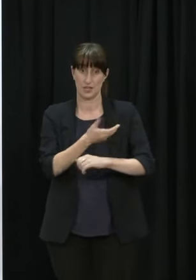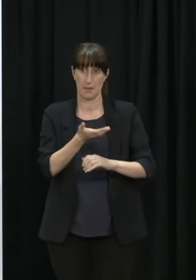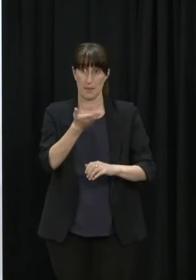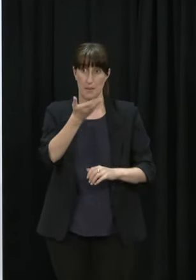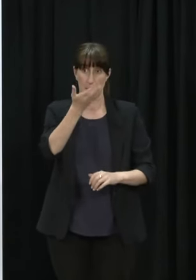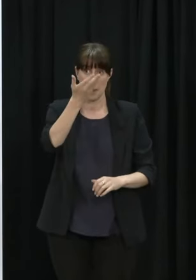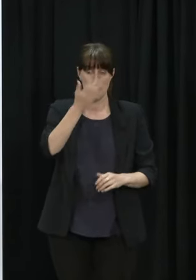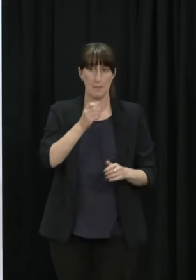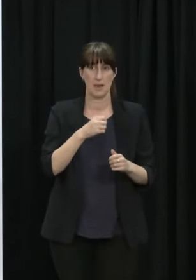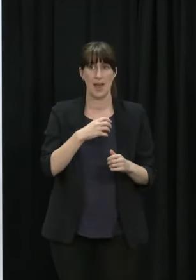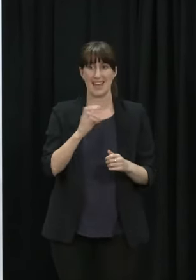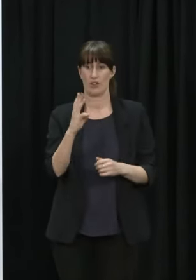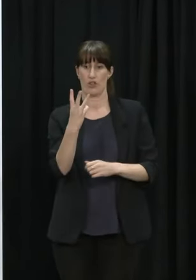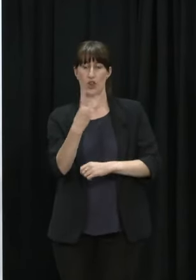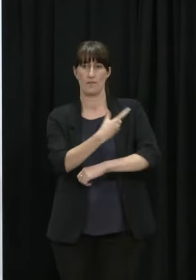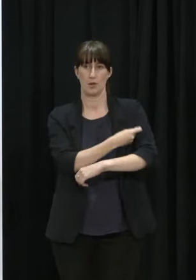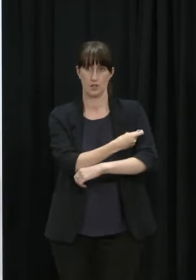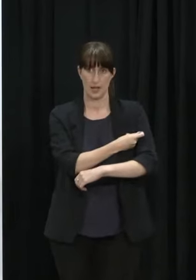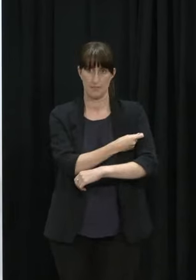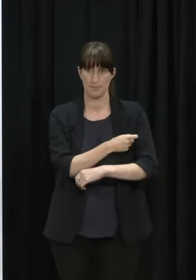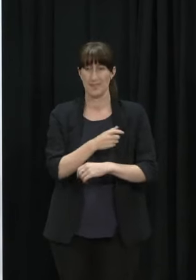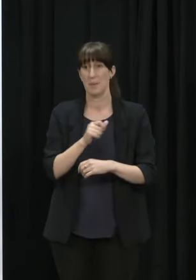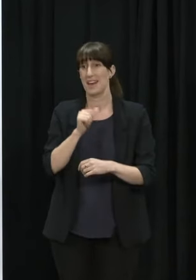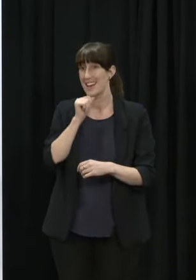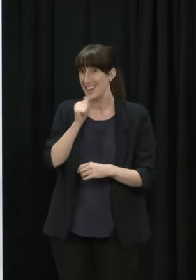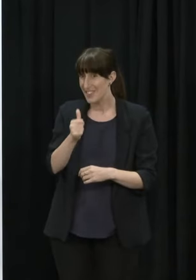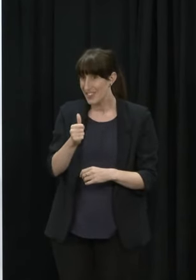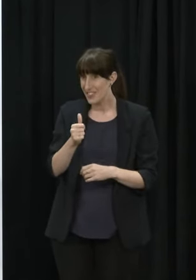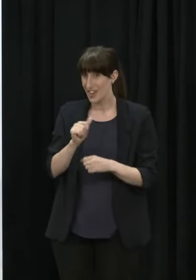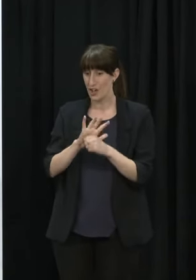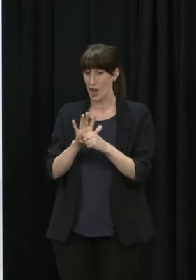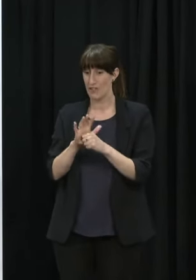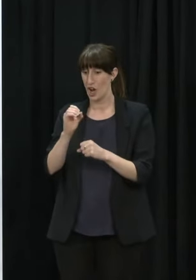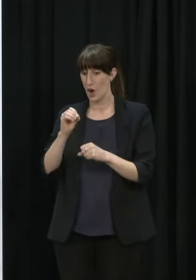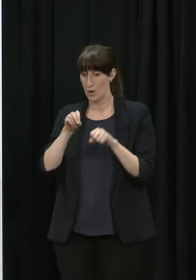would be looking to use the red setting as our first response